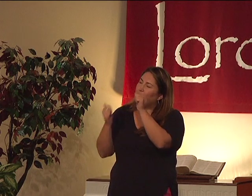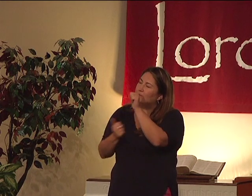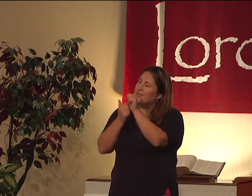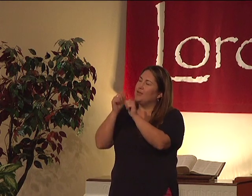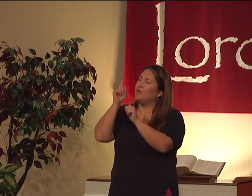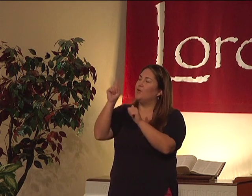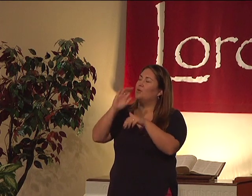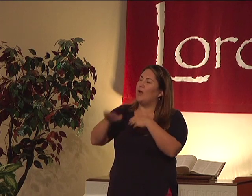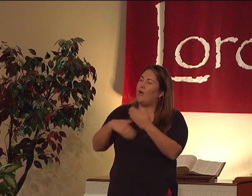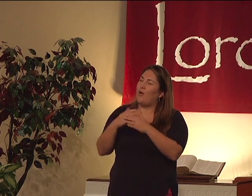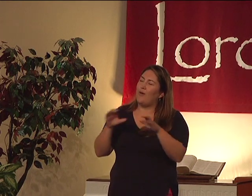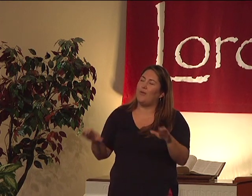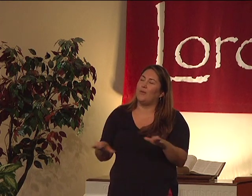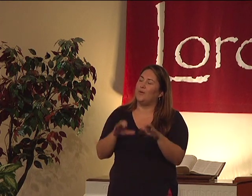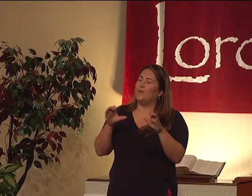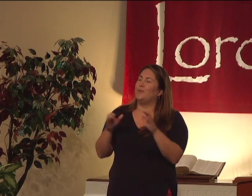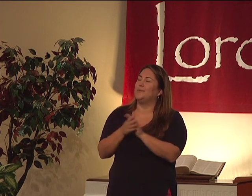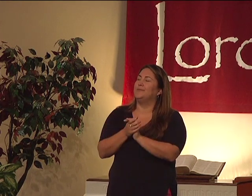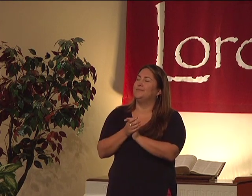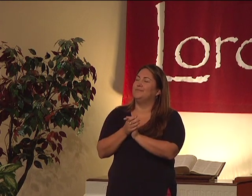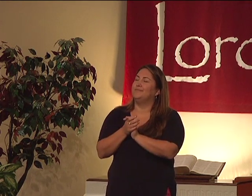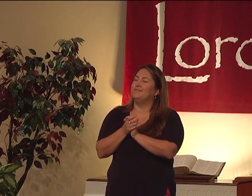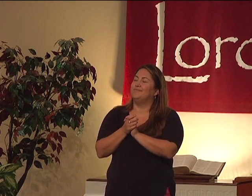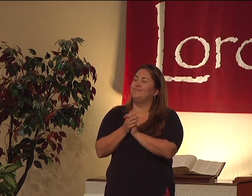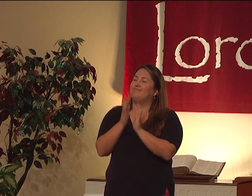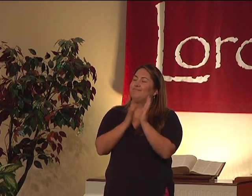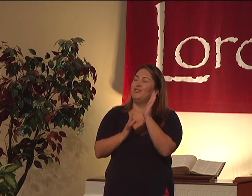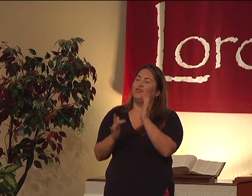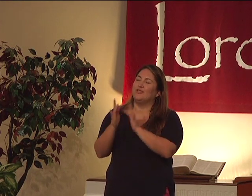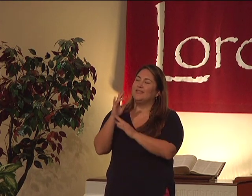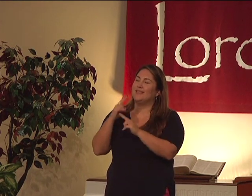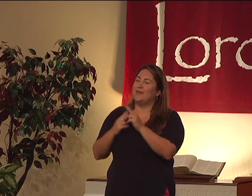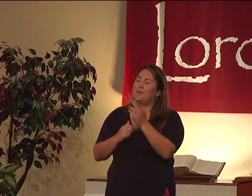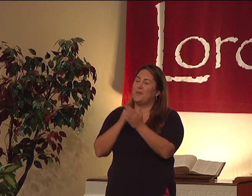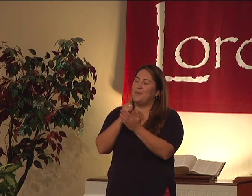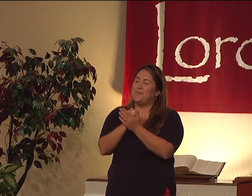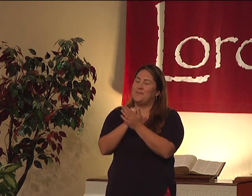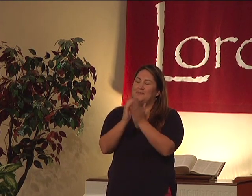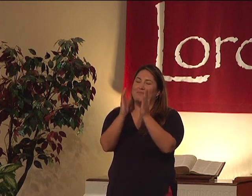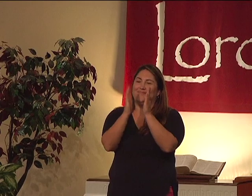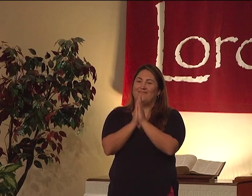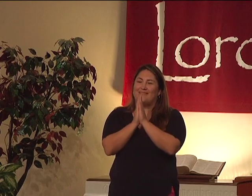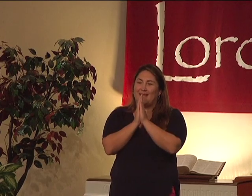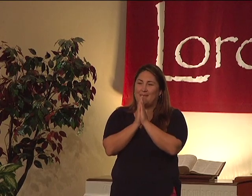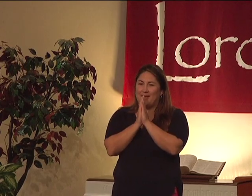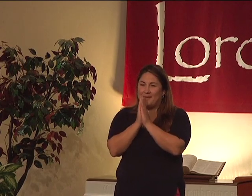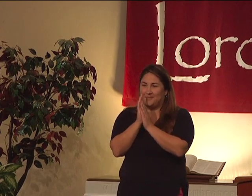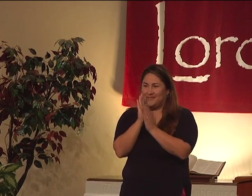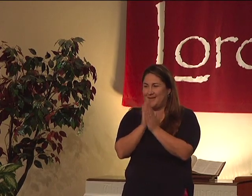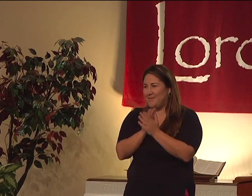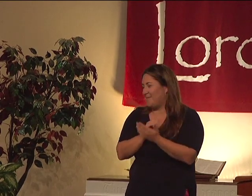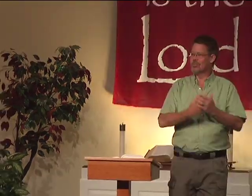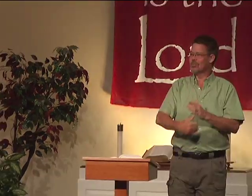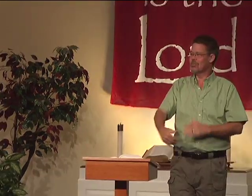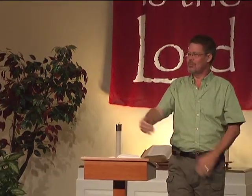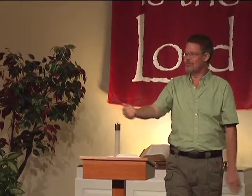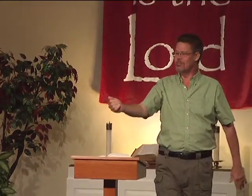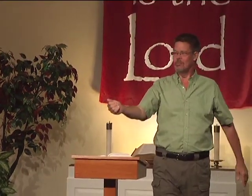We will continue to pursue you in all that we do. And it's in Jesus' name we pray. Amen. Good